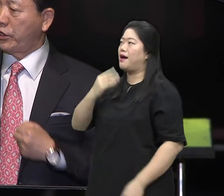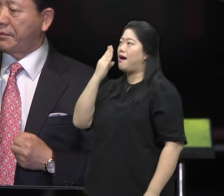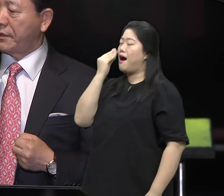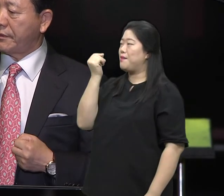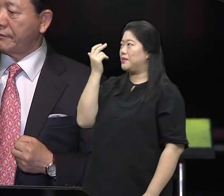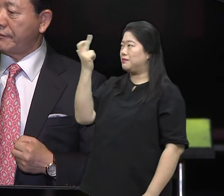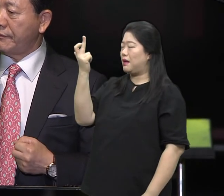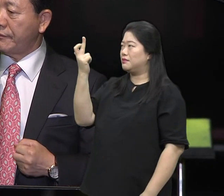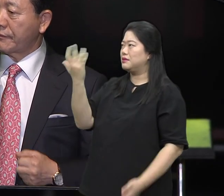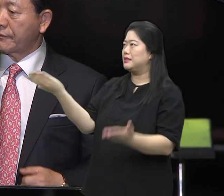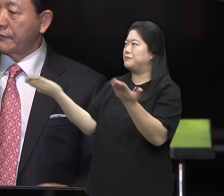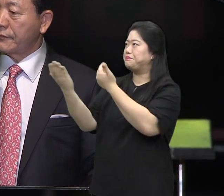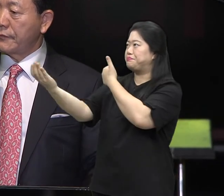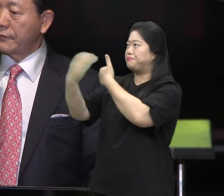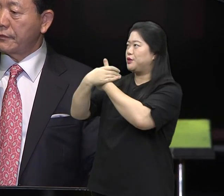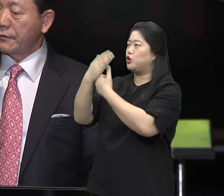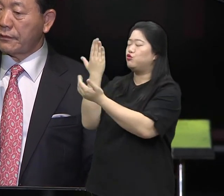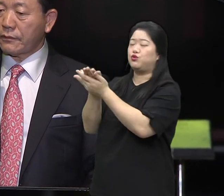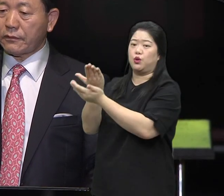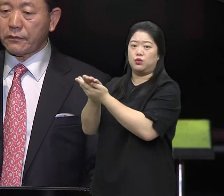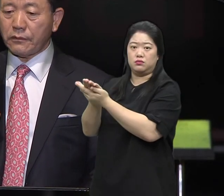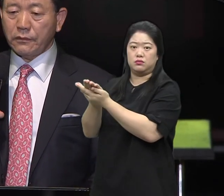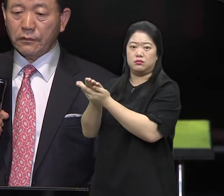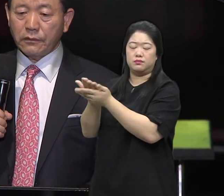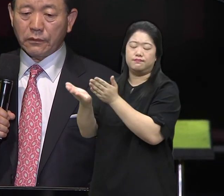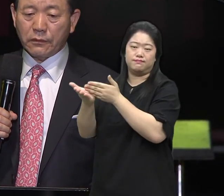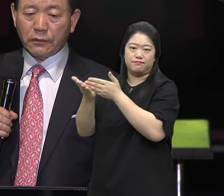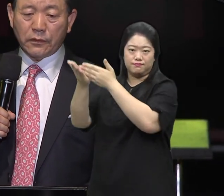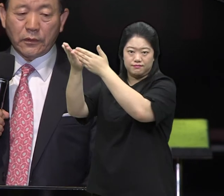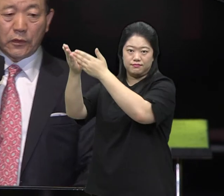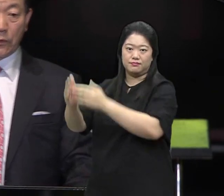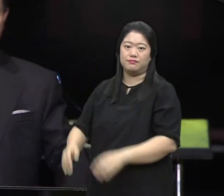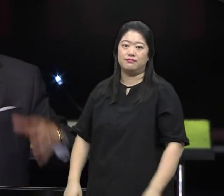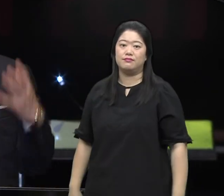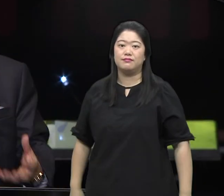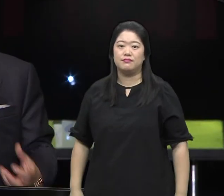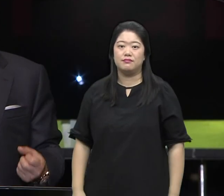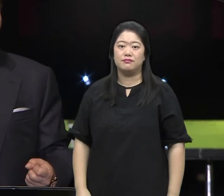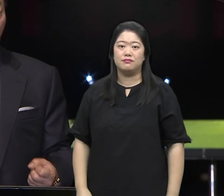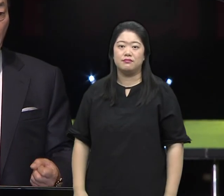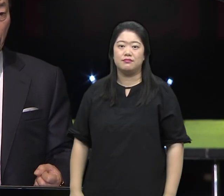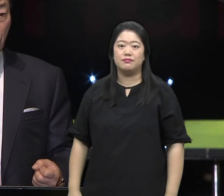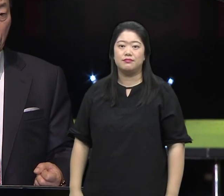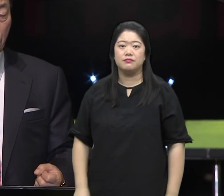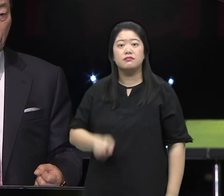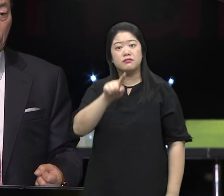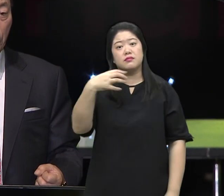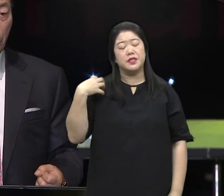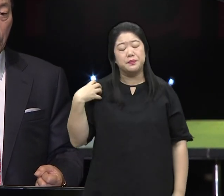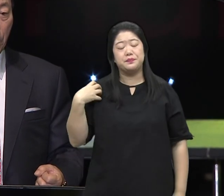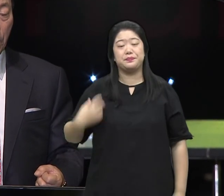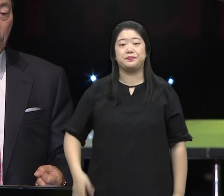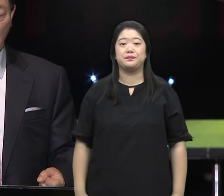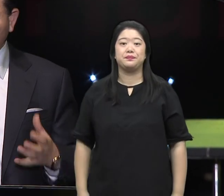Lord, today, give me the mission of the Mount of Olives You must do that And